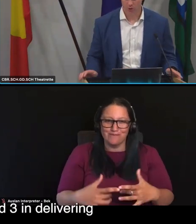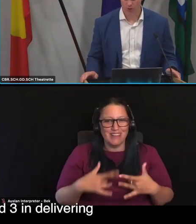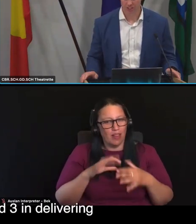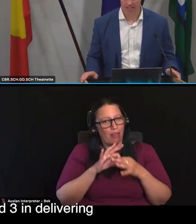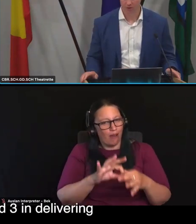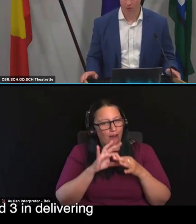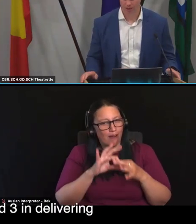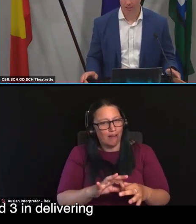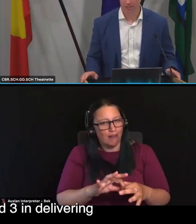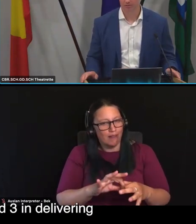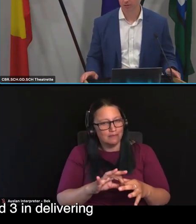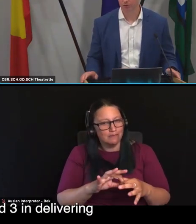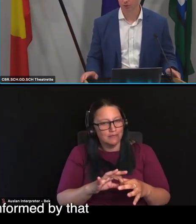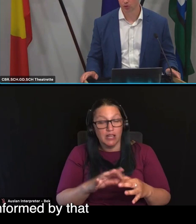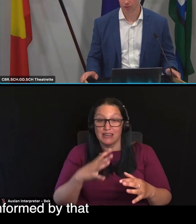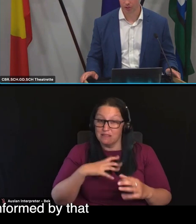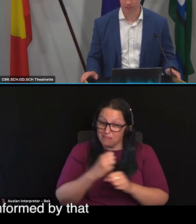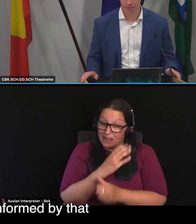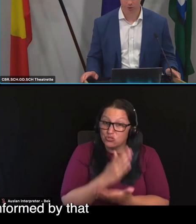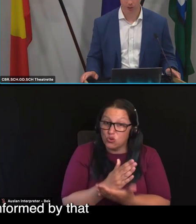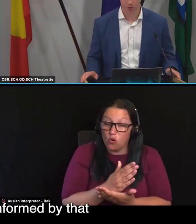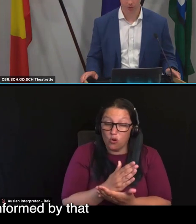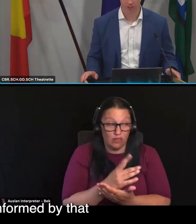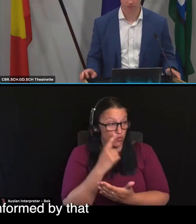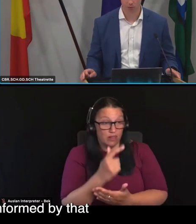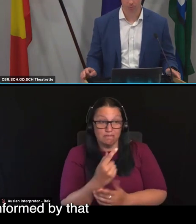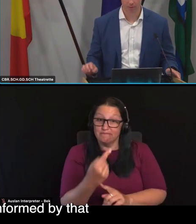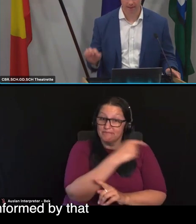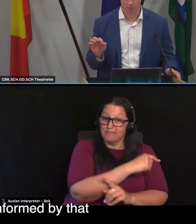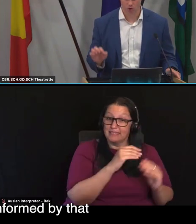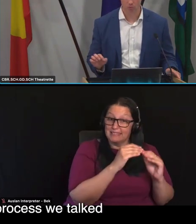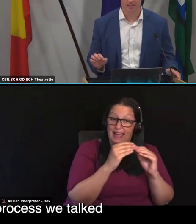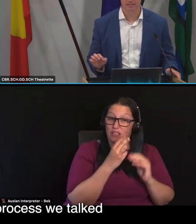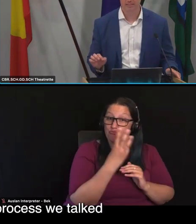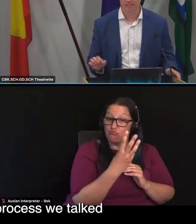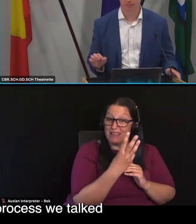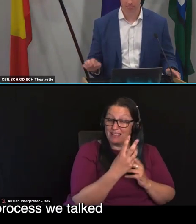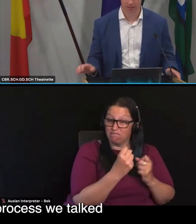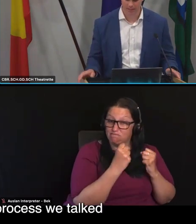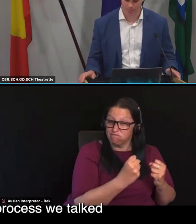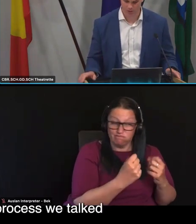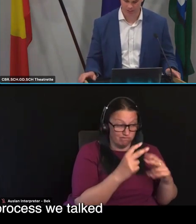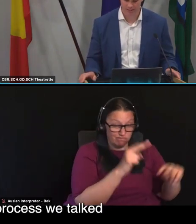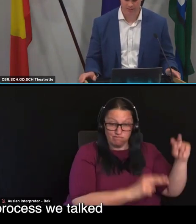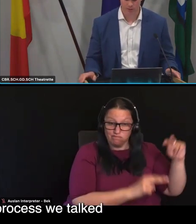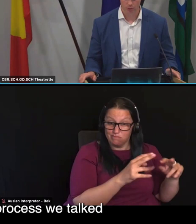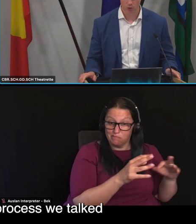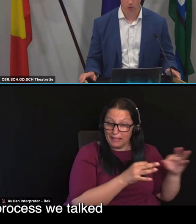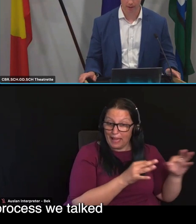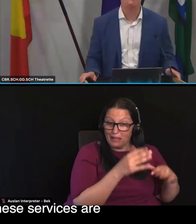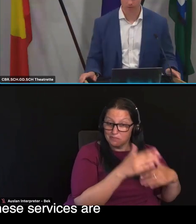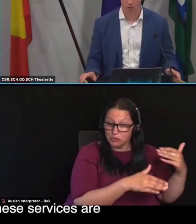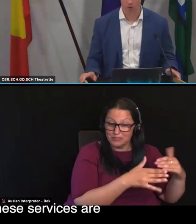Providers must draw on standard three in delivering food services to ensure this is informed by that robust assessment and planning process